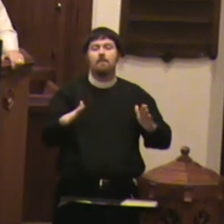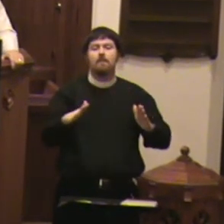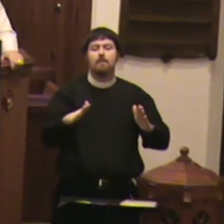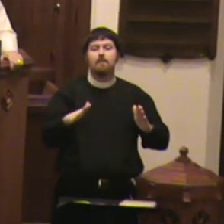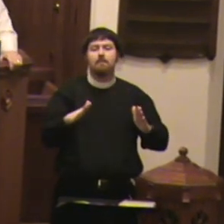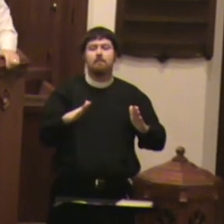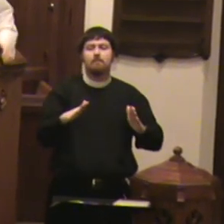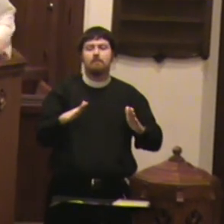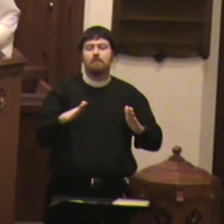He said, he didn't have that he